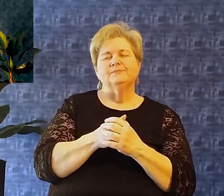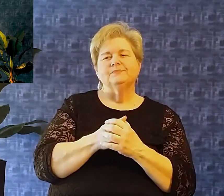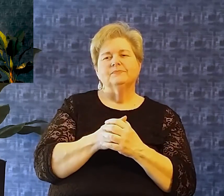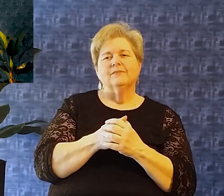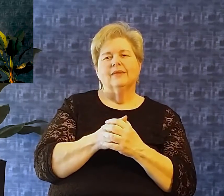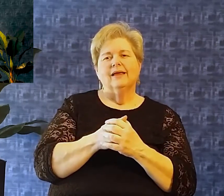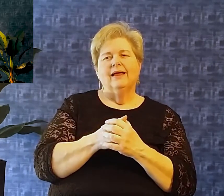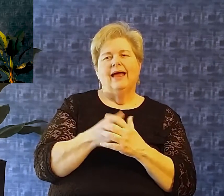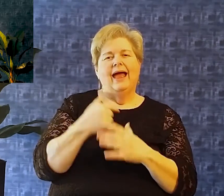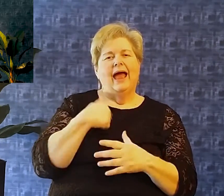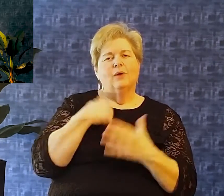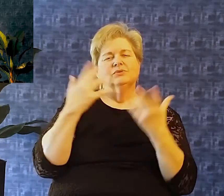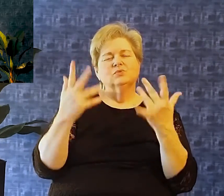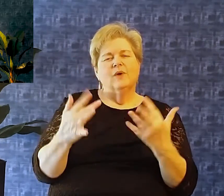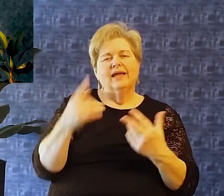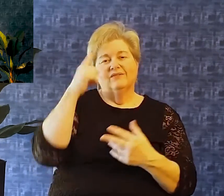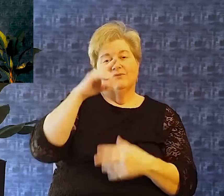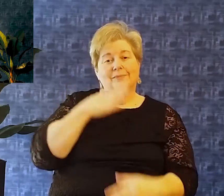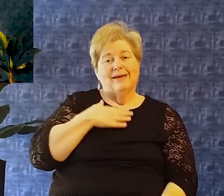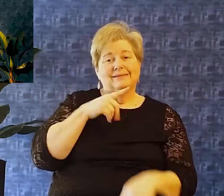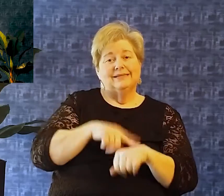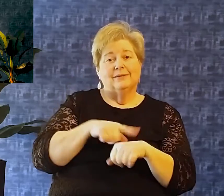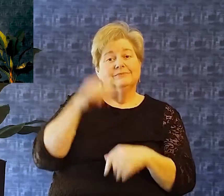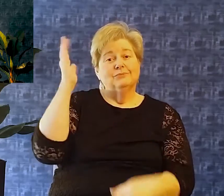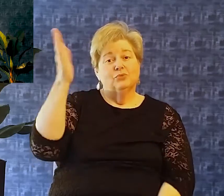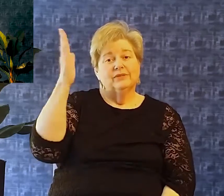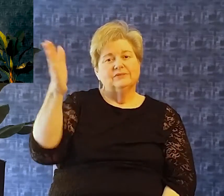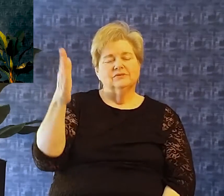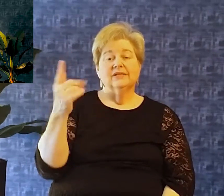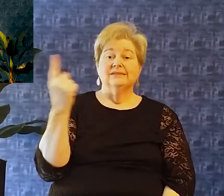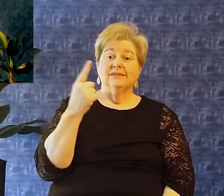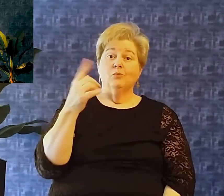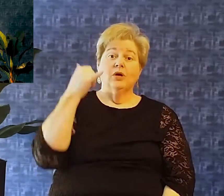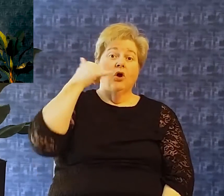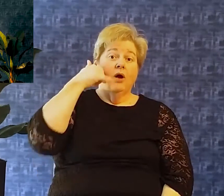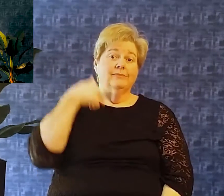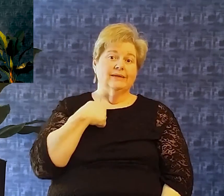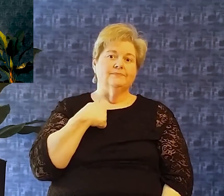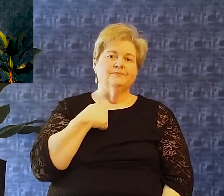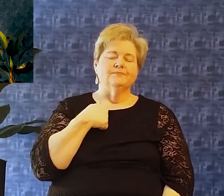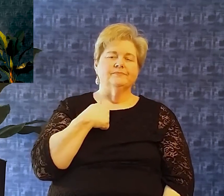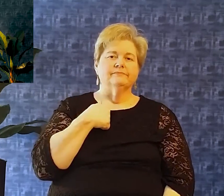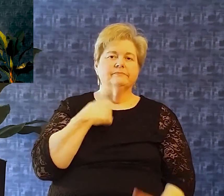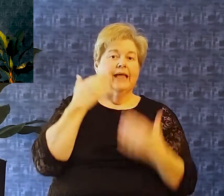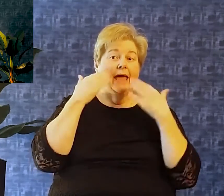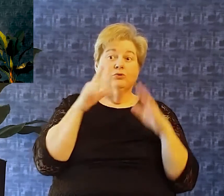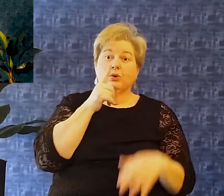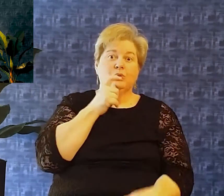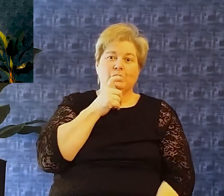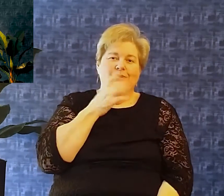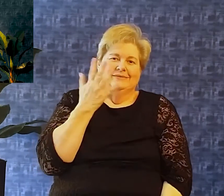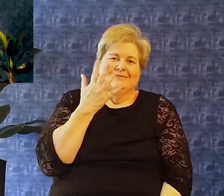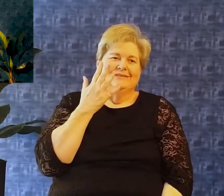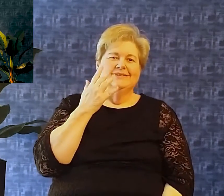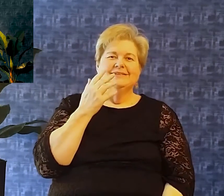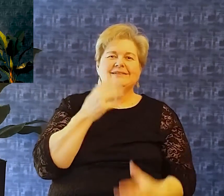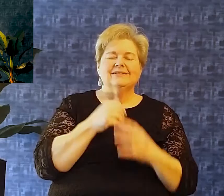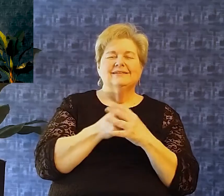Was leading us in worship I was waiting my turn To speak with you today Someone called me I don't know who you were